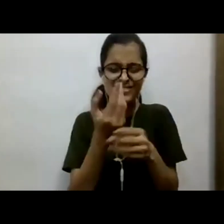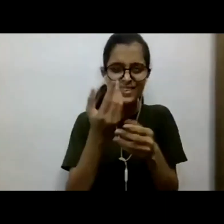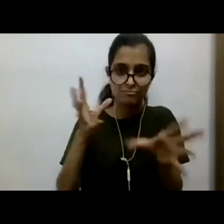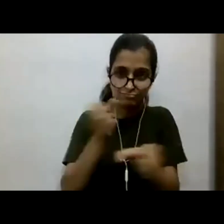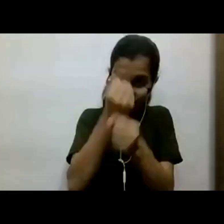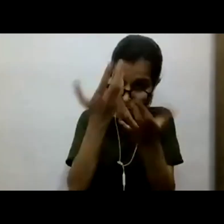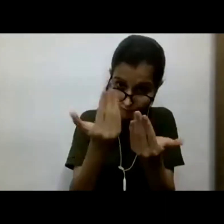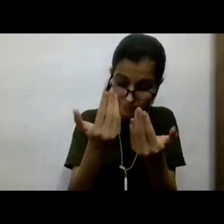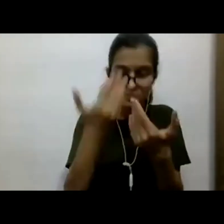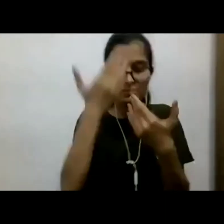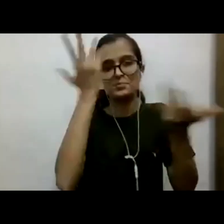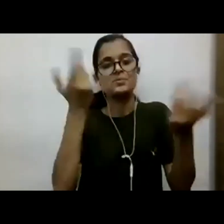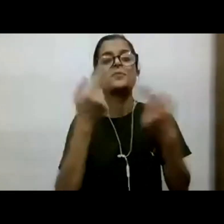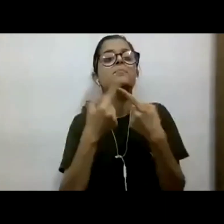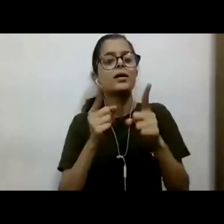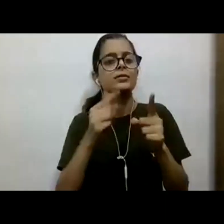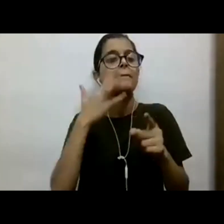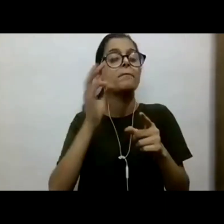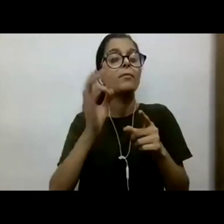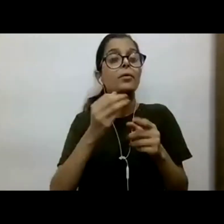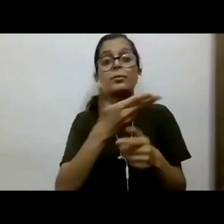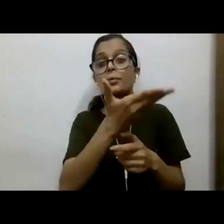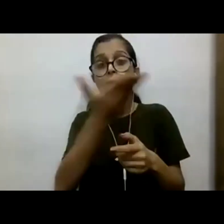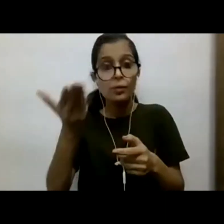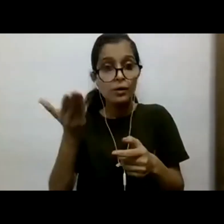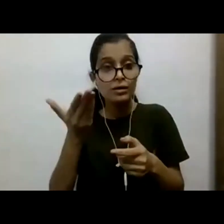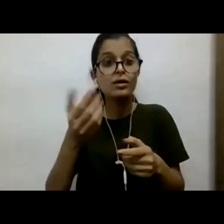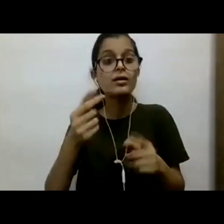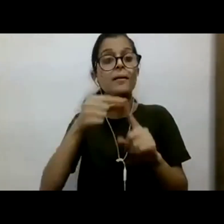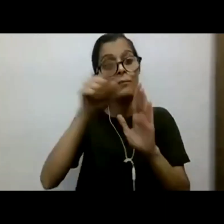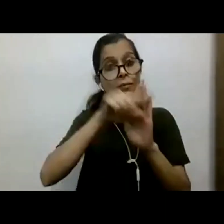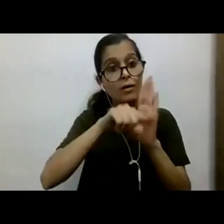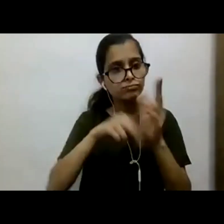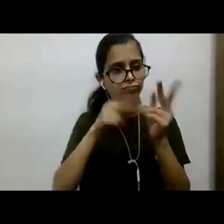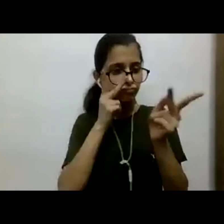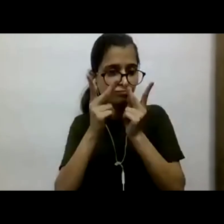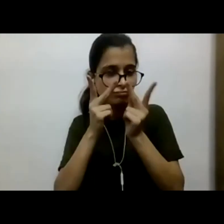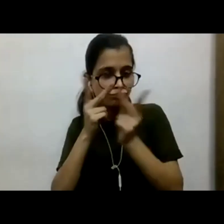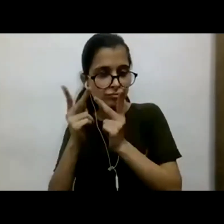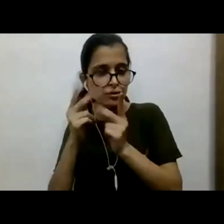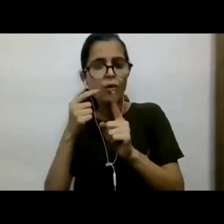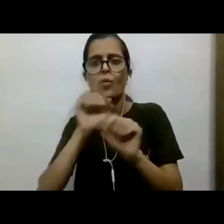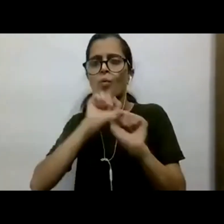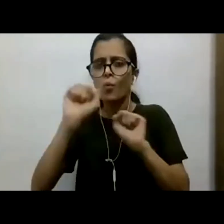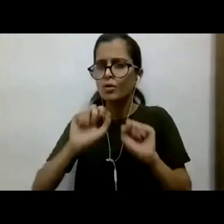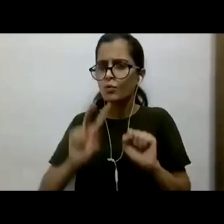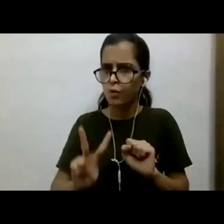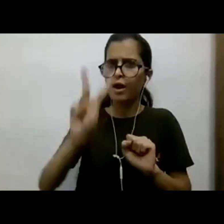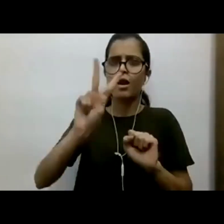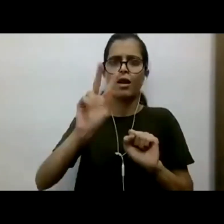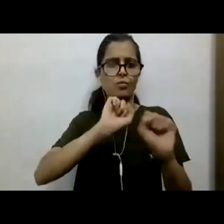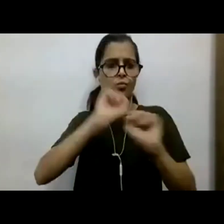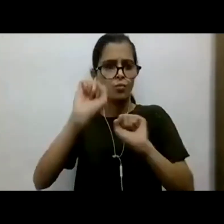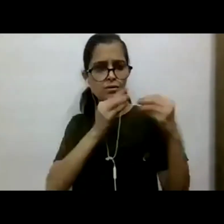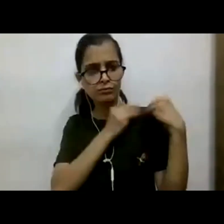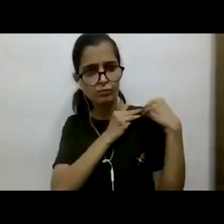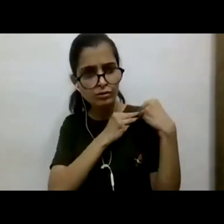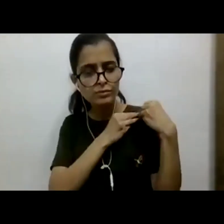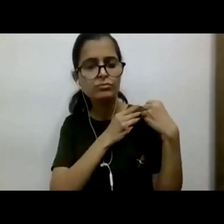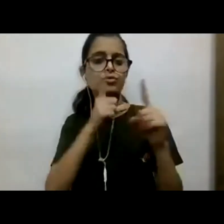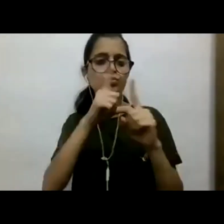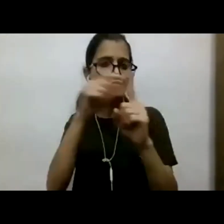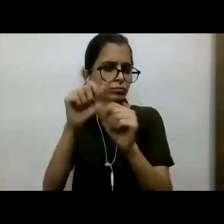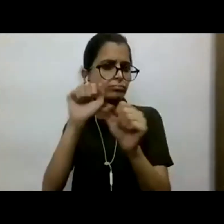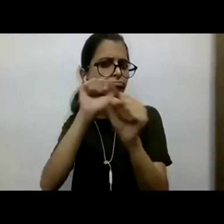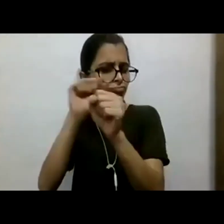I think it's very important for us to look at, you know, policy also in terms of our values and to look at, you know, whether we have